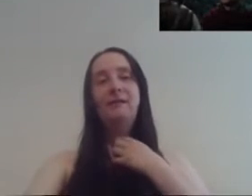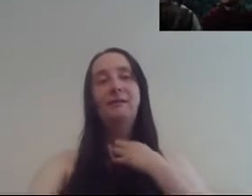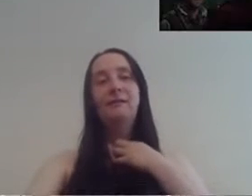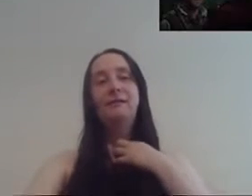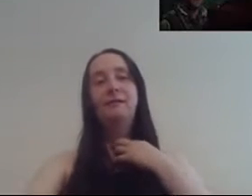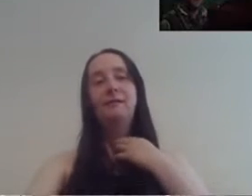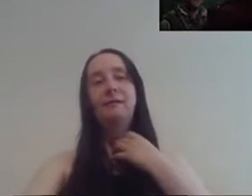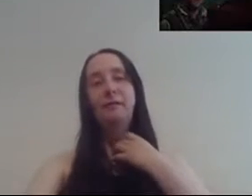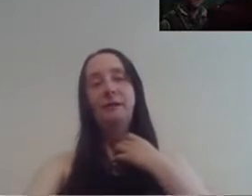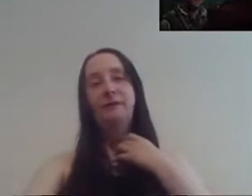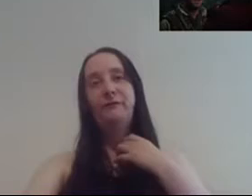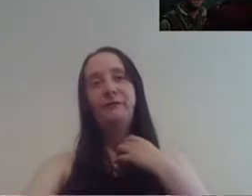you lost her